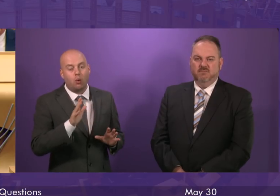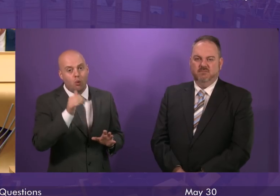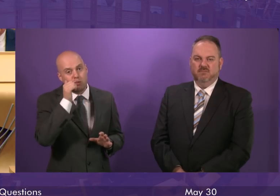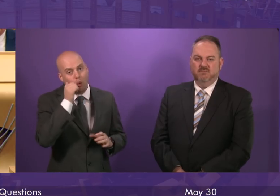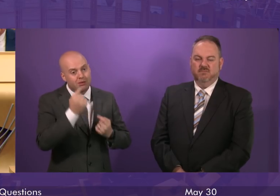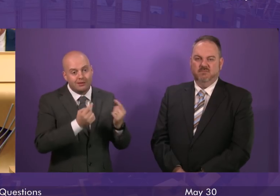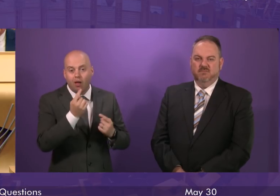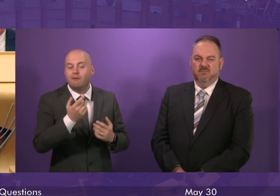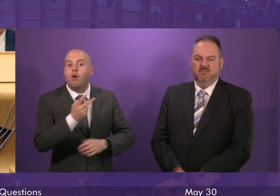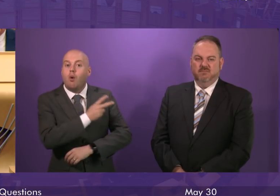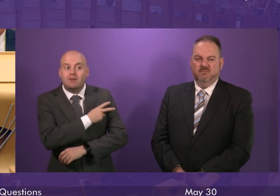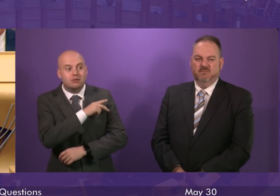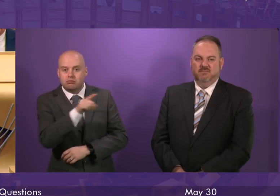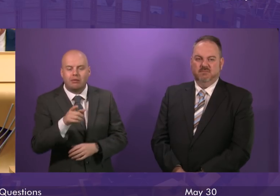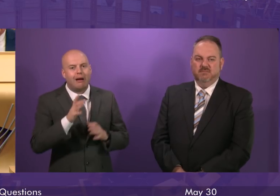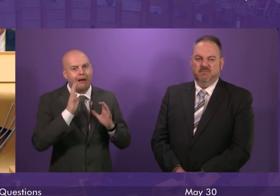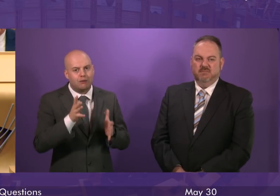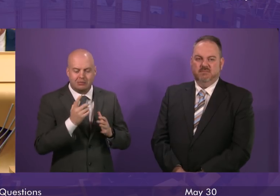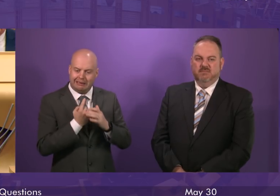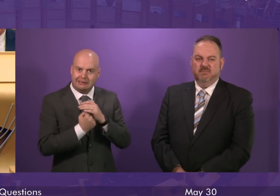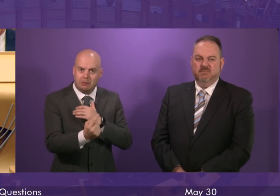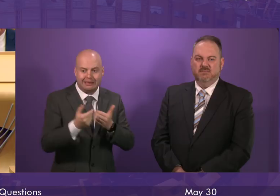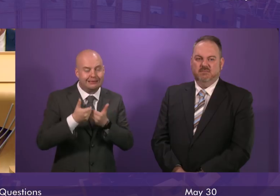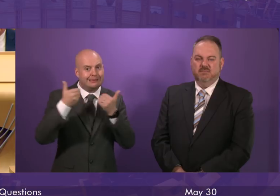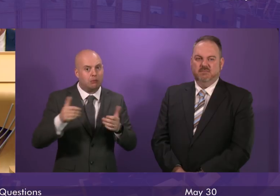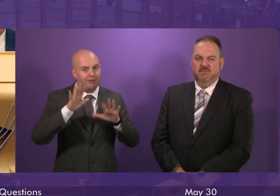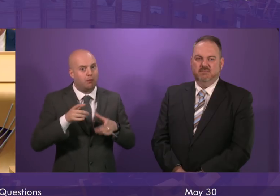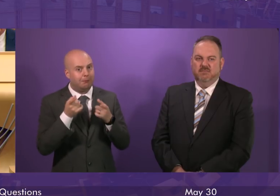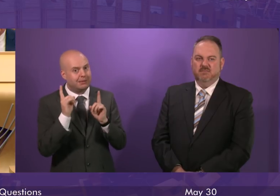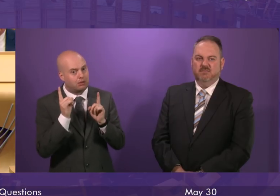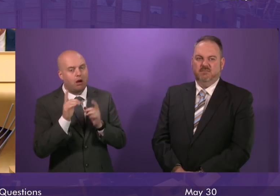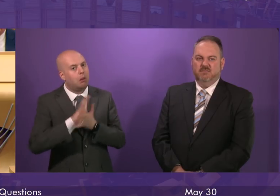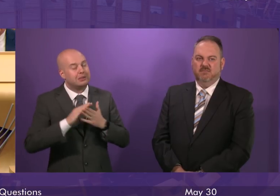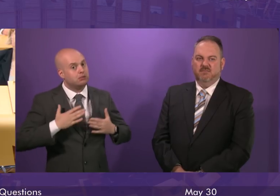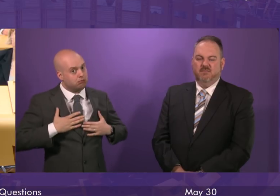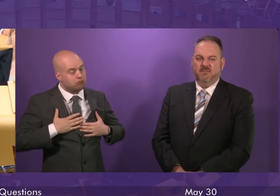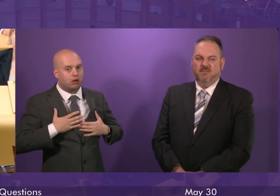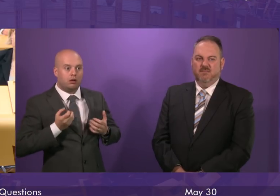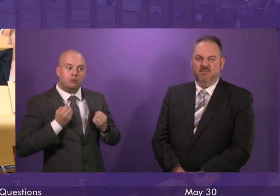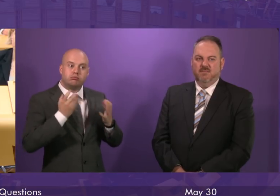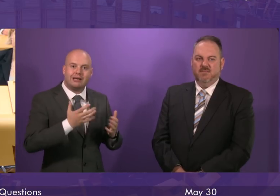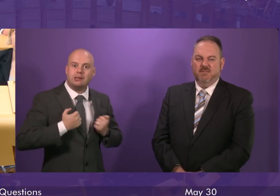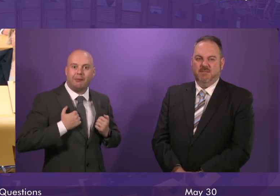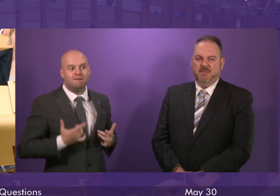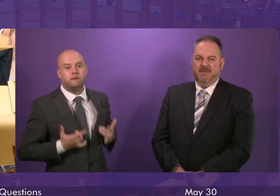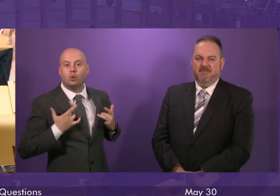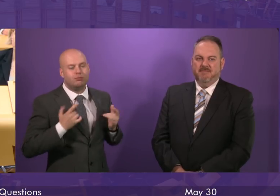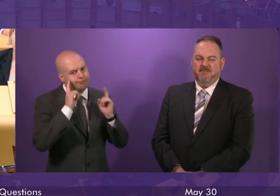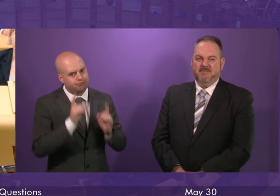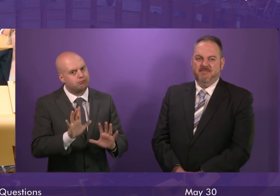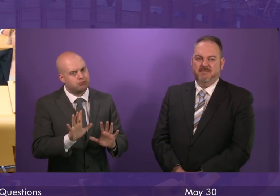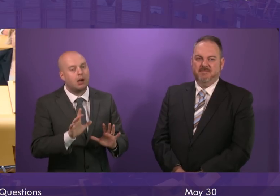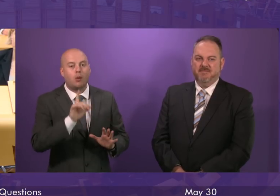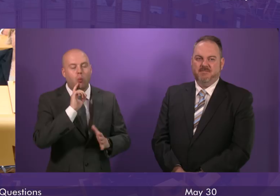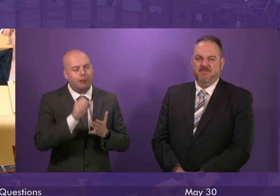to take completely independently of ministers and therefore it would be wrong for me to express any opinion on that. but I will ensure the Lord